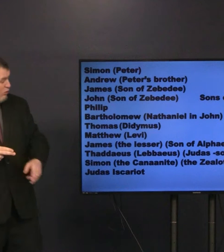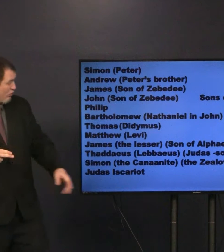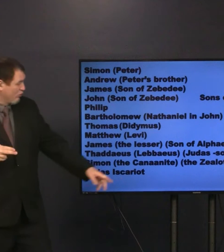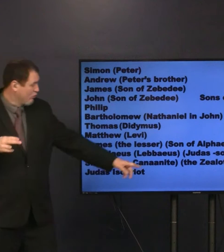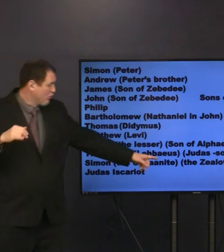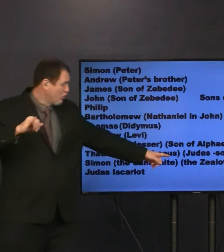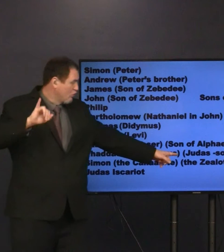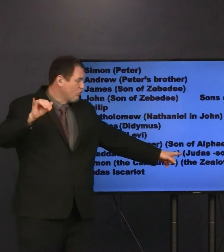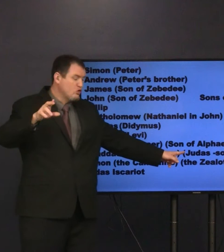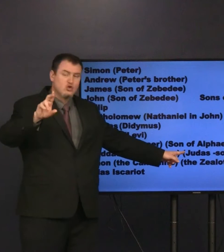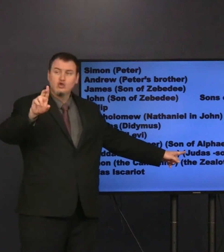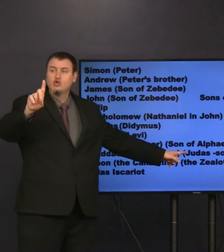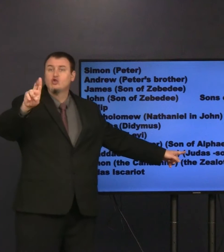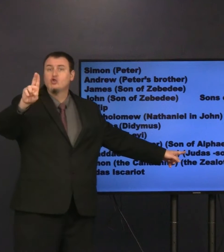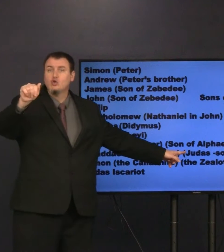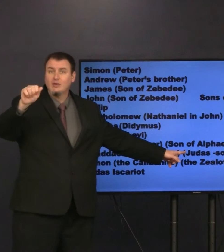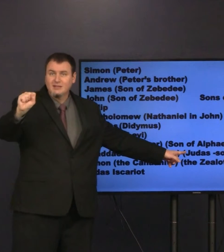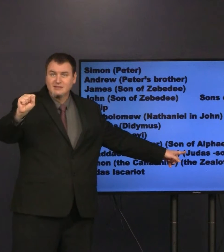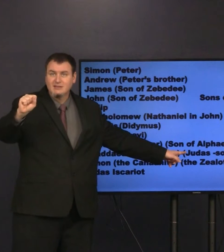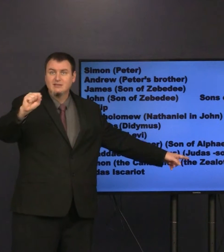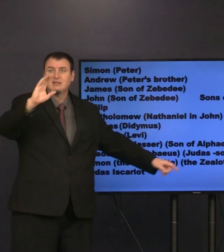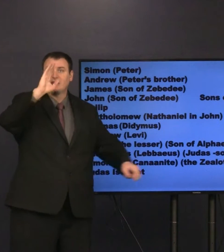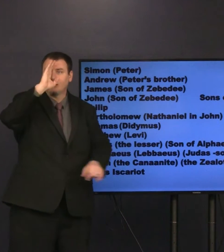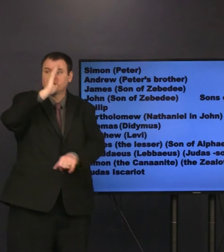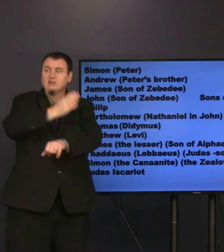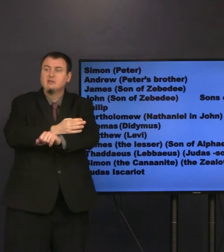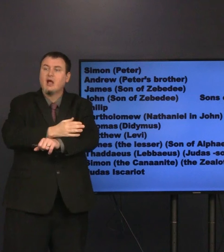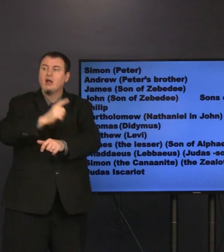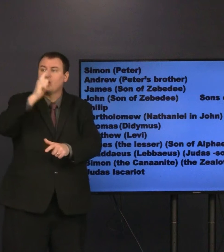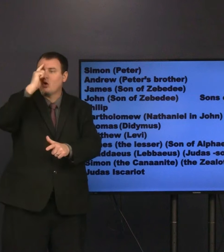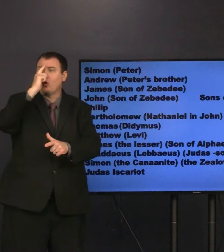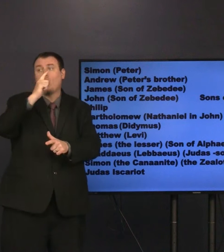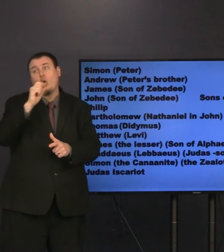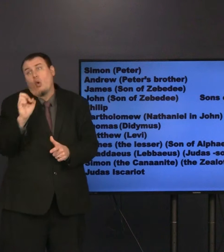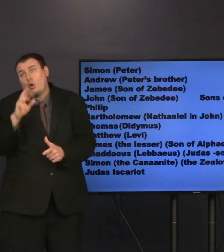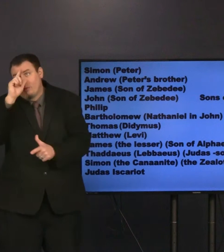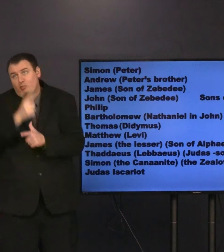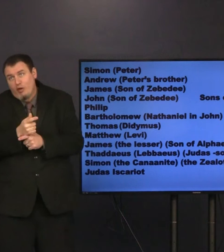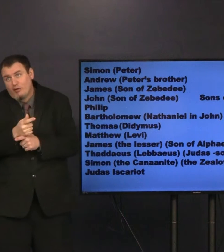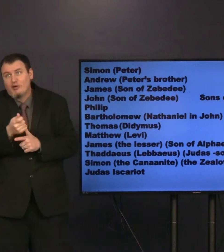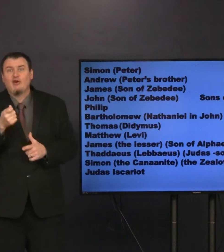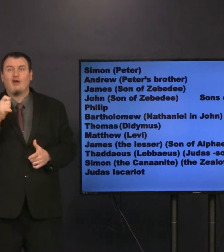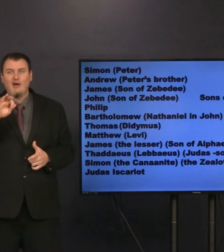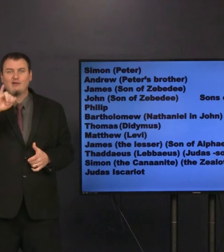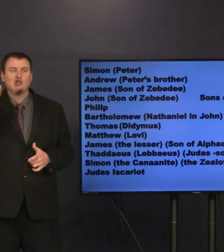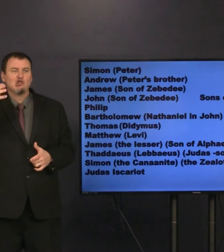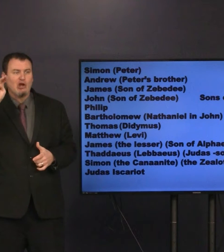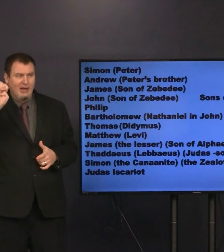Also known as Judas, son or brother of James.